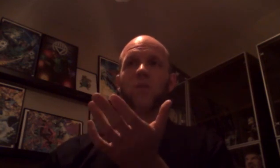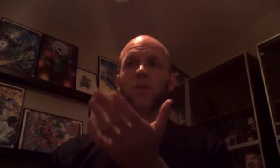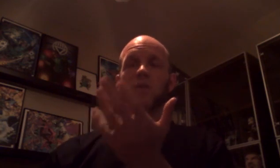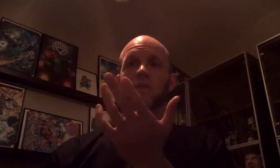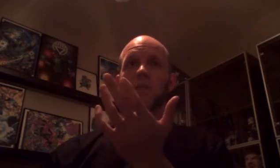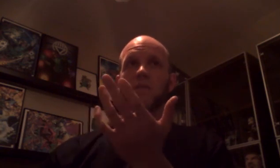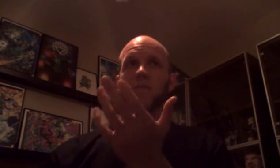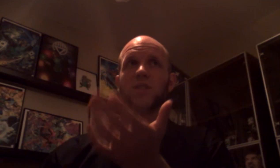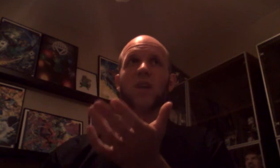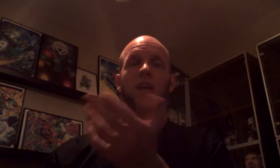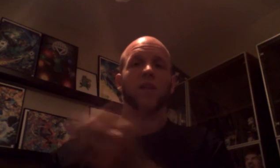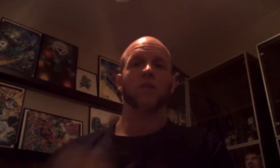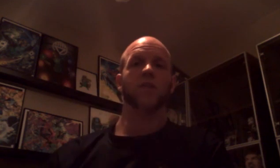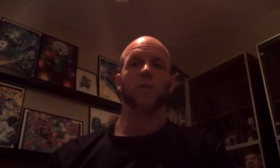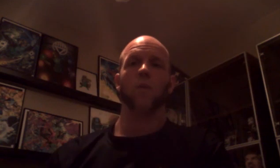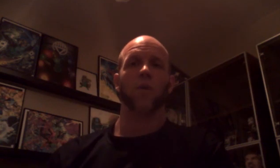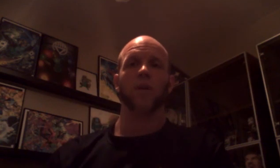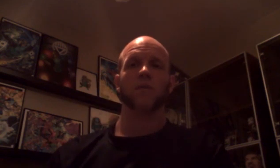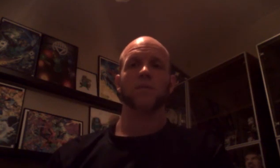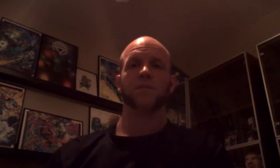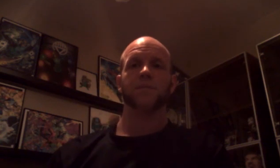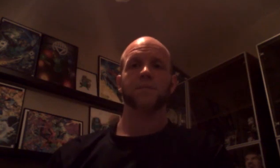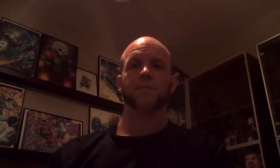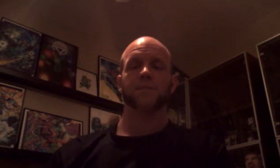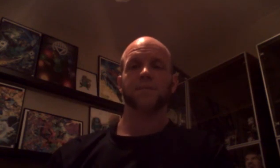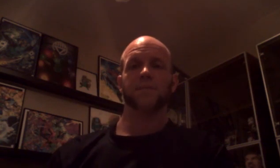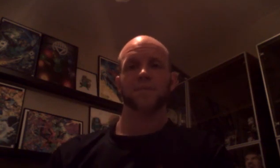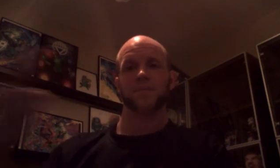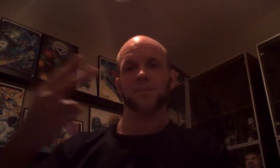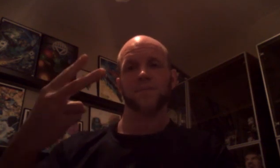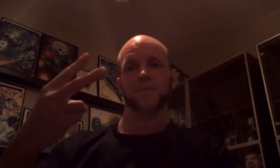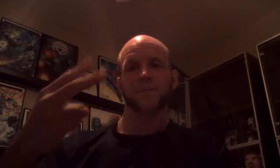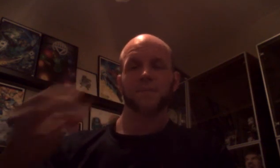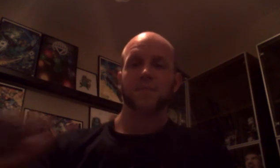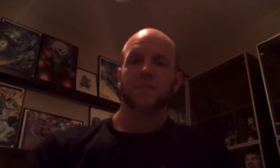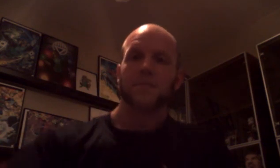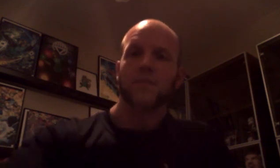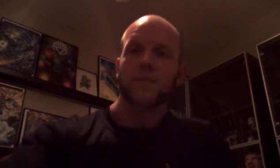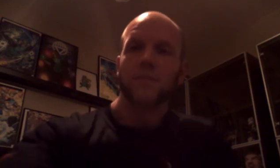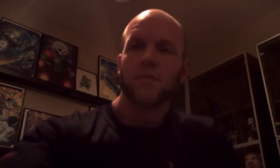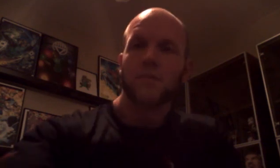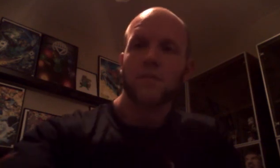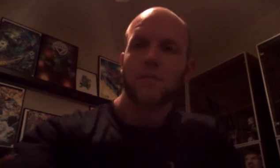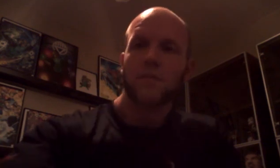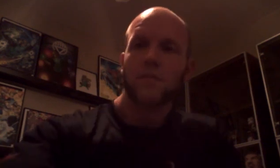world, stuck in their civil war. time And it's either of there's